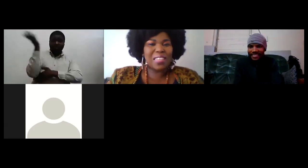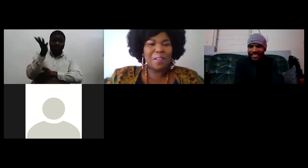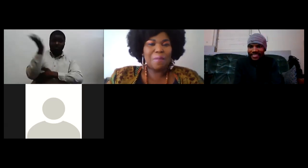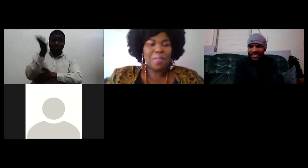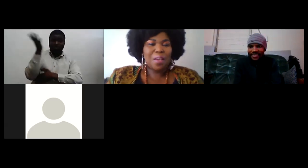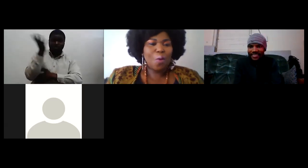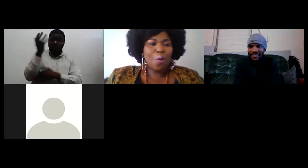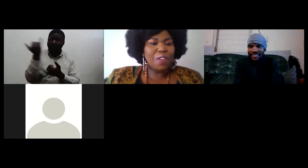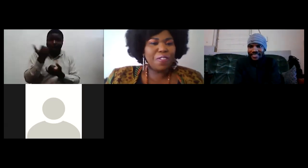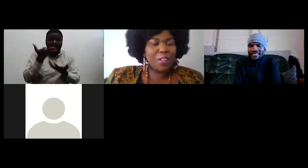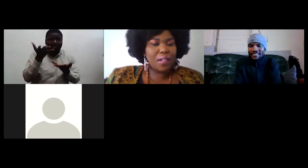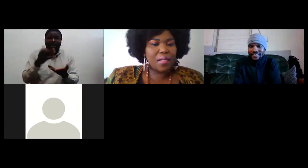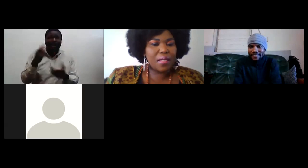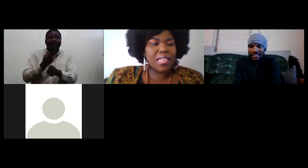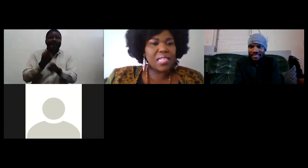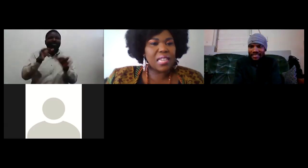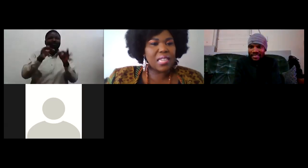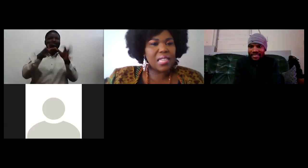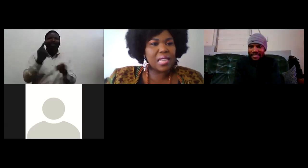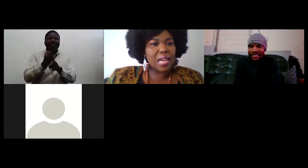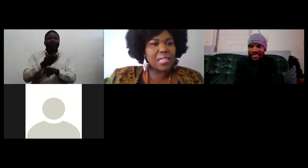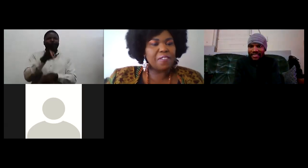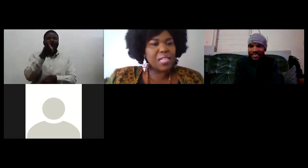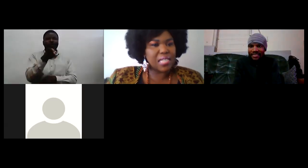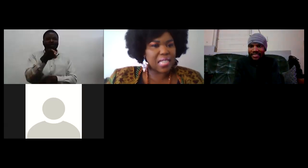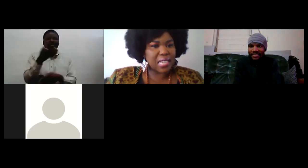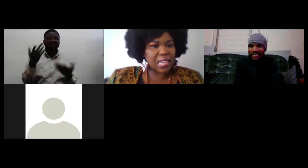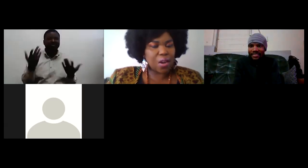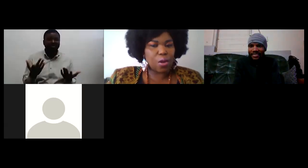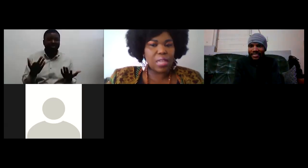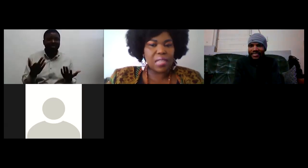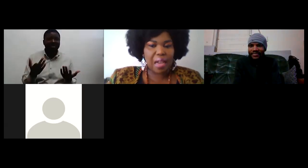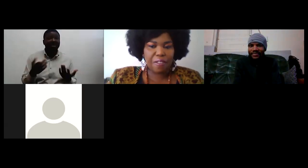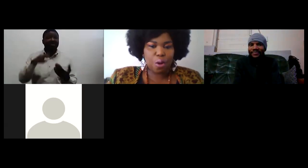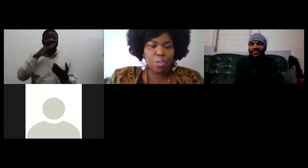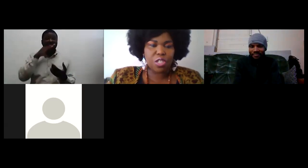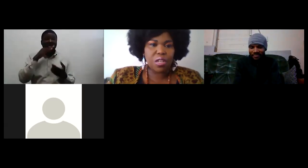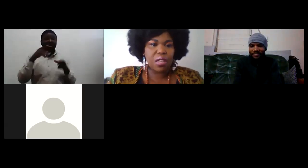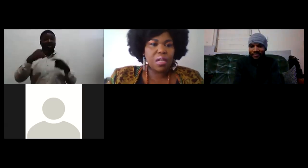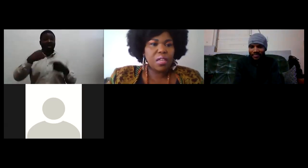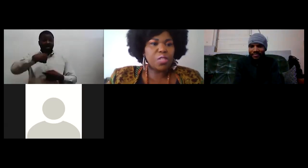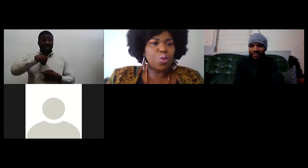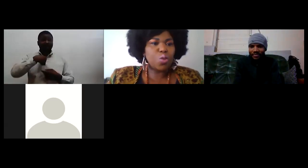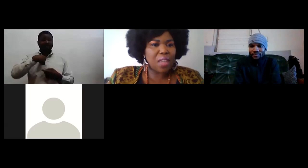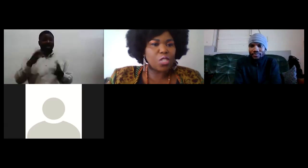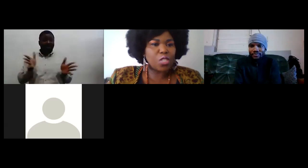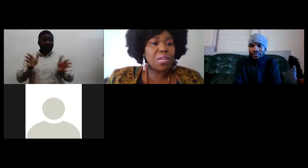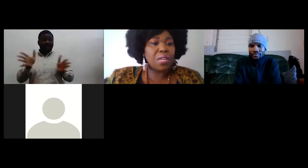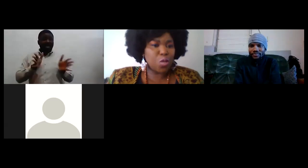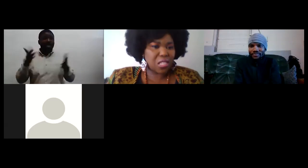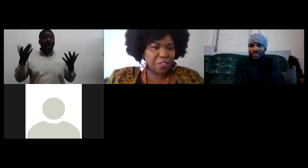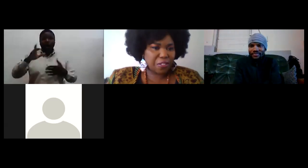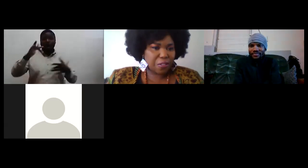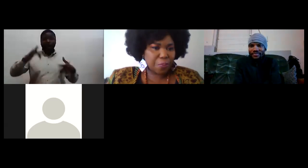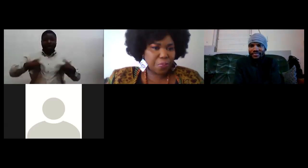because one of the things that as as a facilitator or as a life coach is you want to be